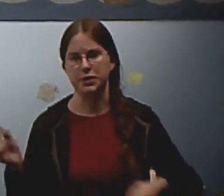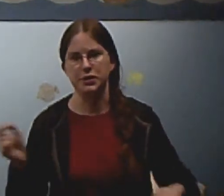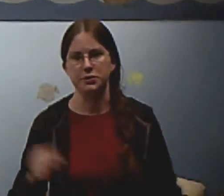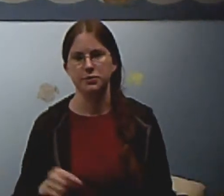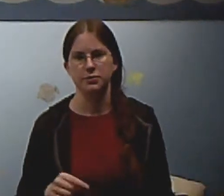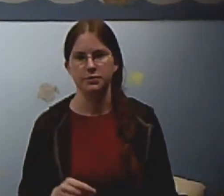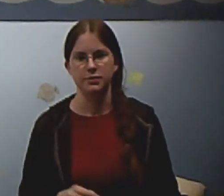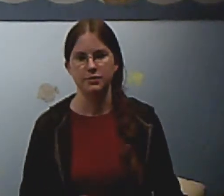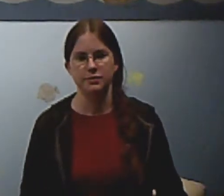Mario.